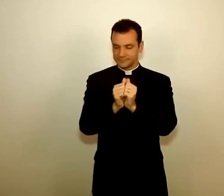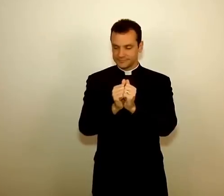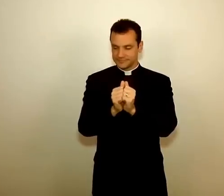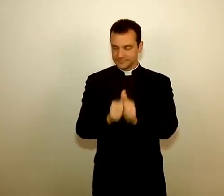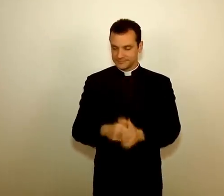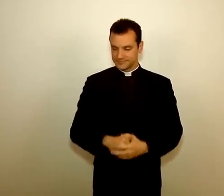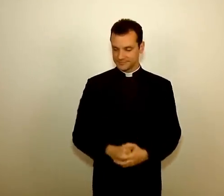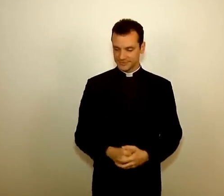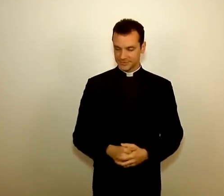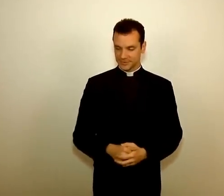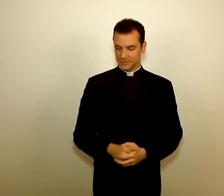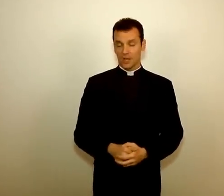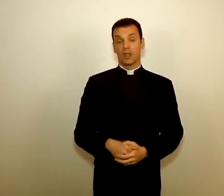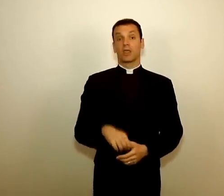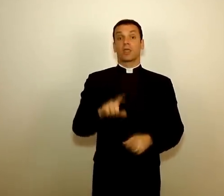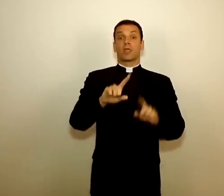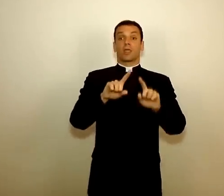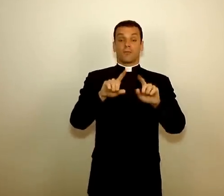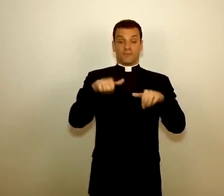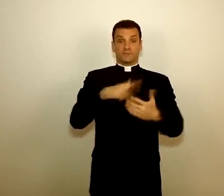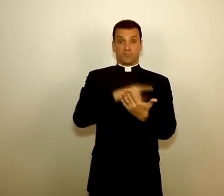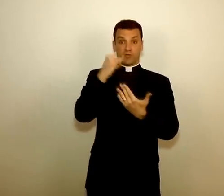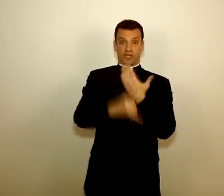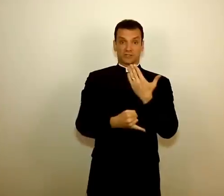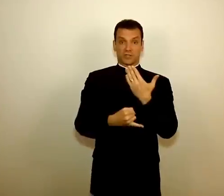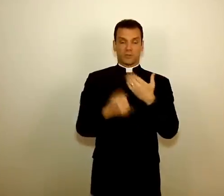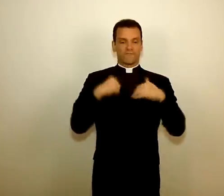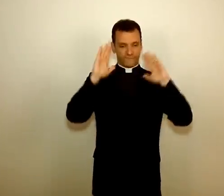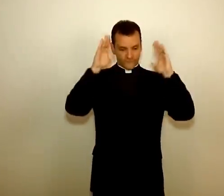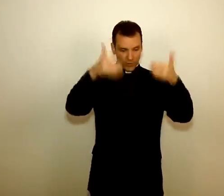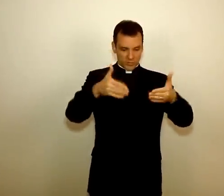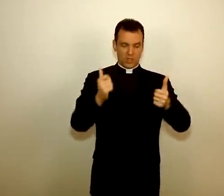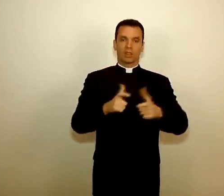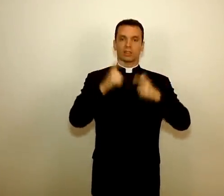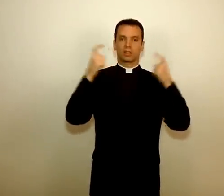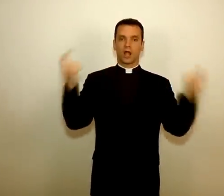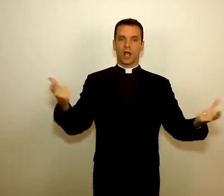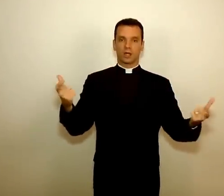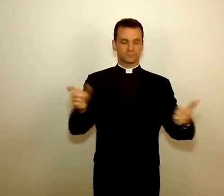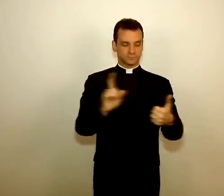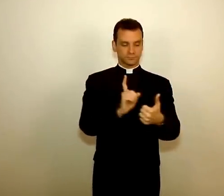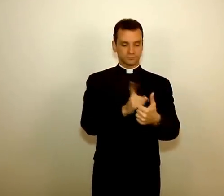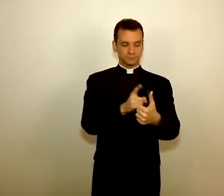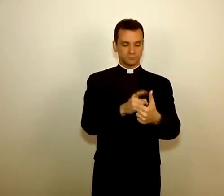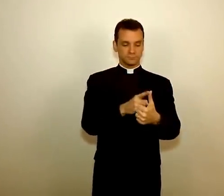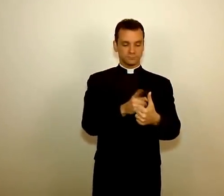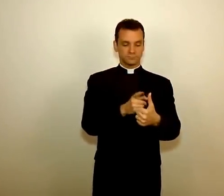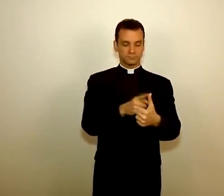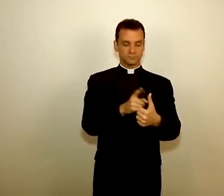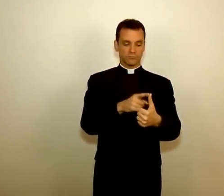of, this kind work will result in a better experience.